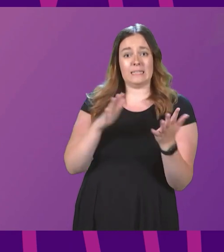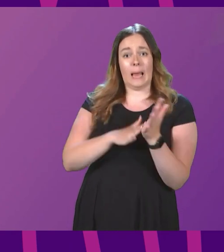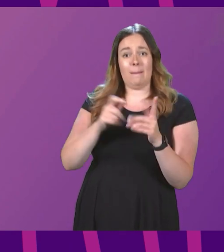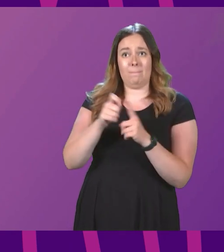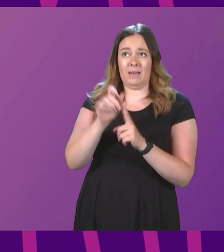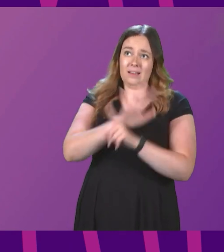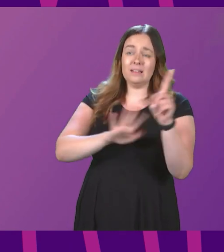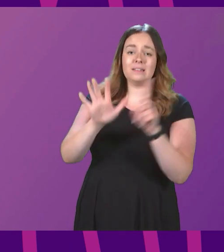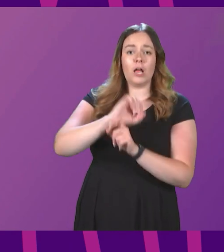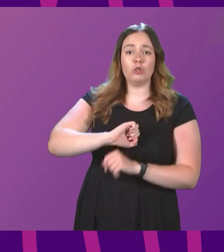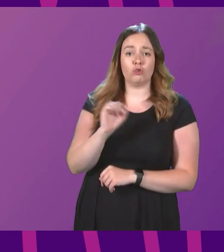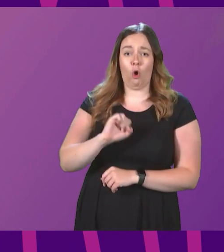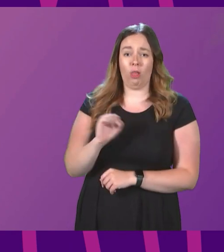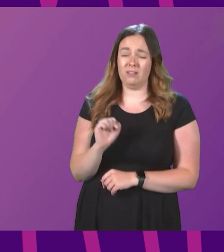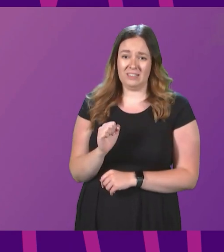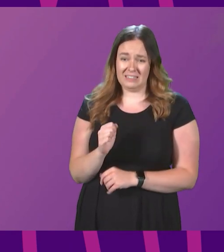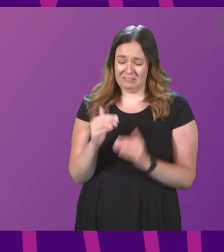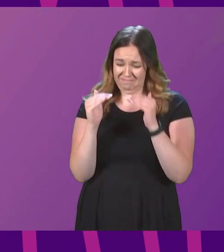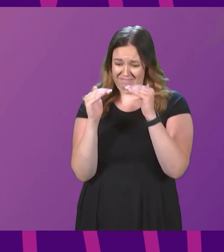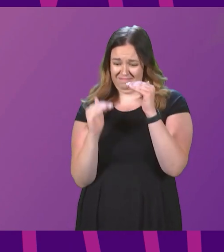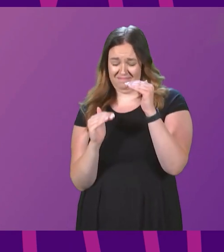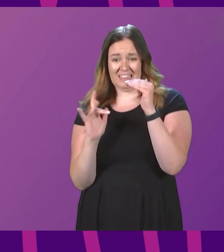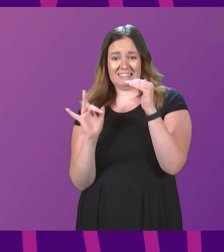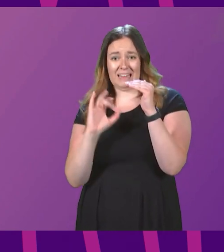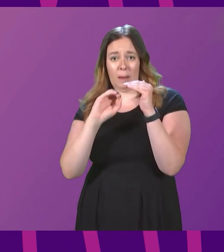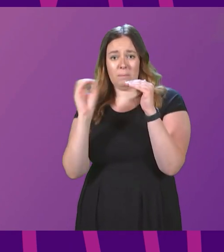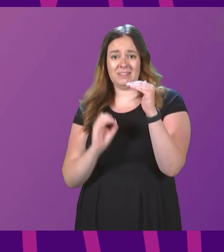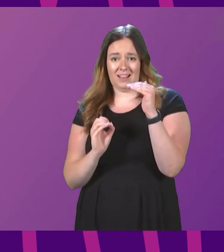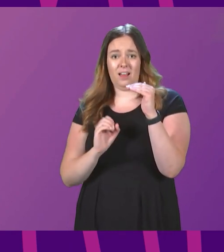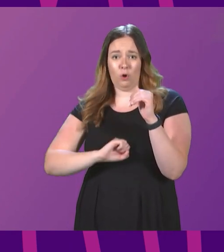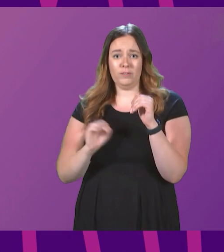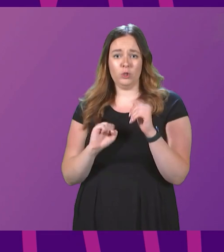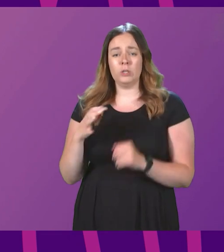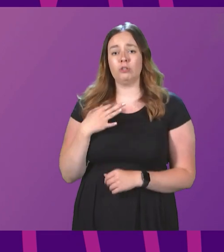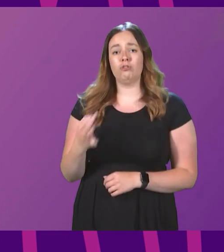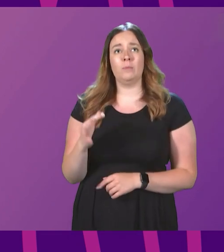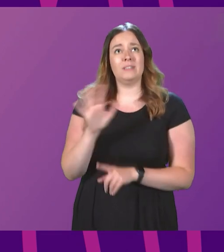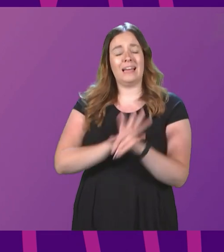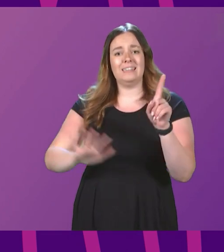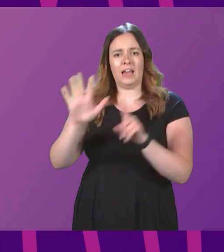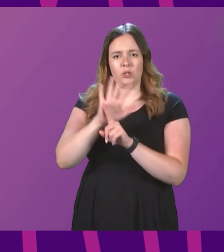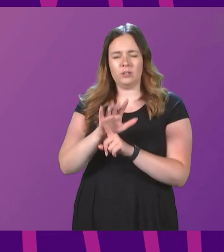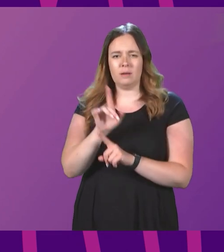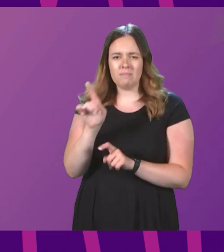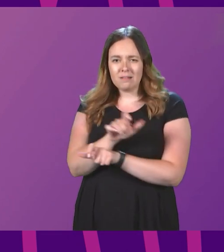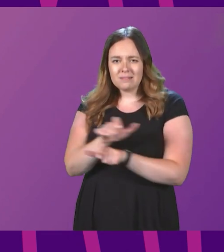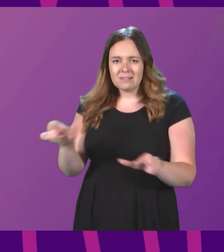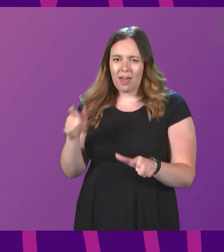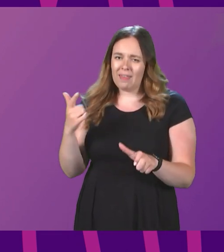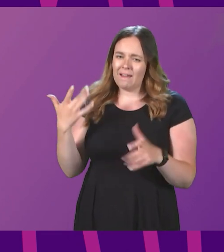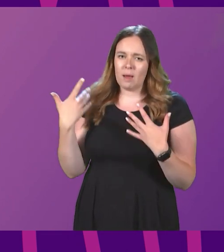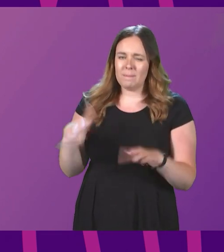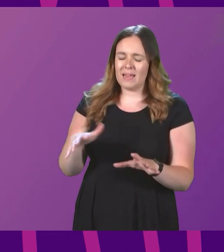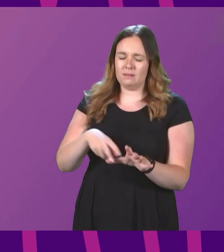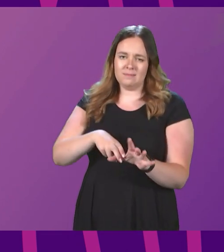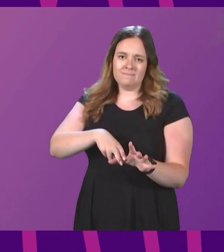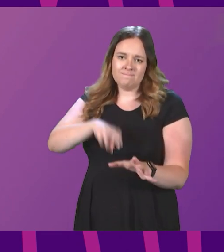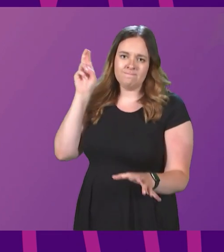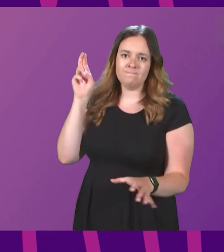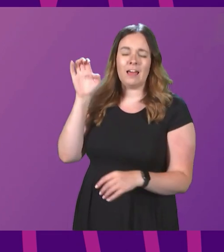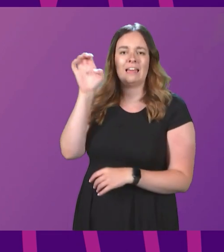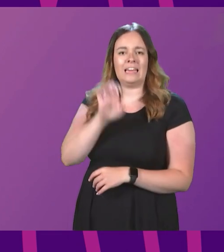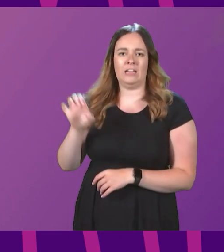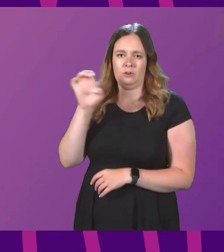Scotland, barely 10 per cent of Scottish representation, and yet they have ripped us out of the EU